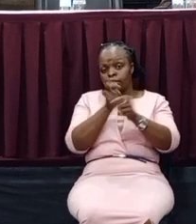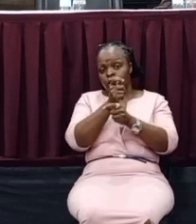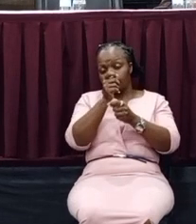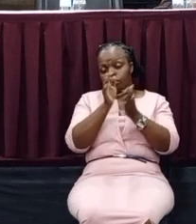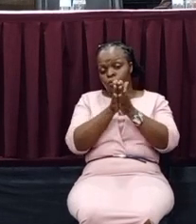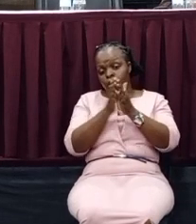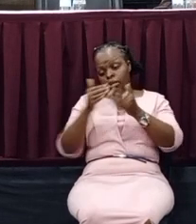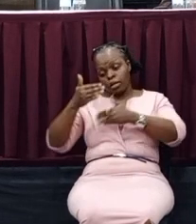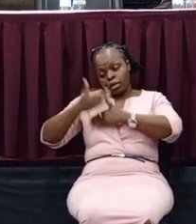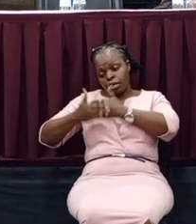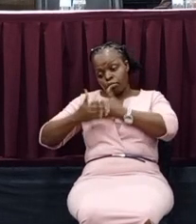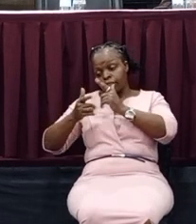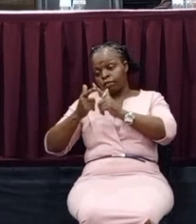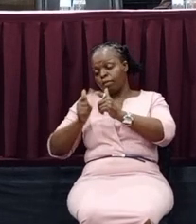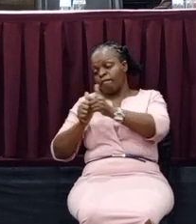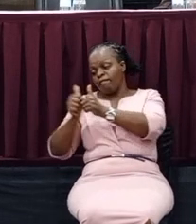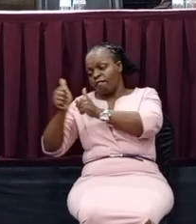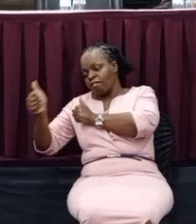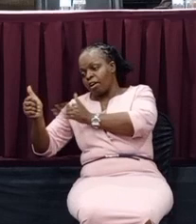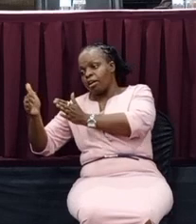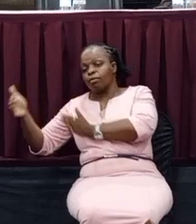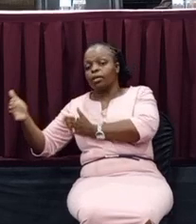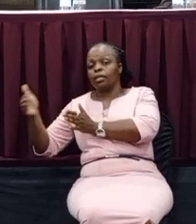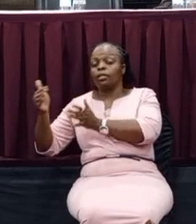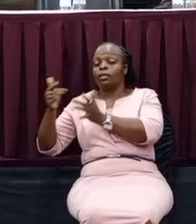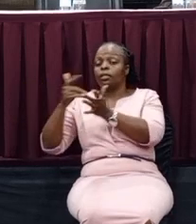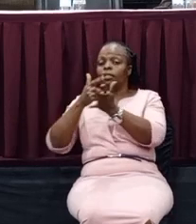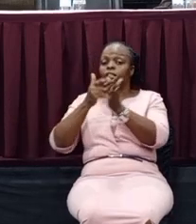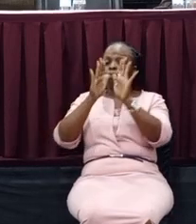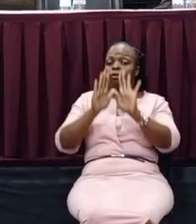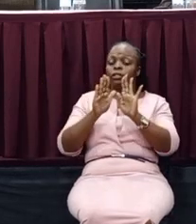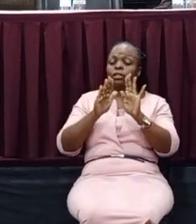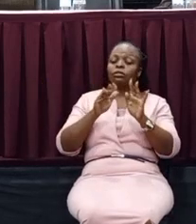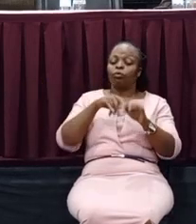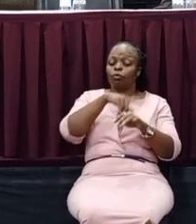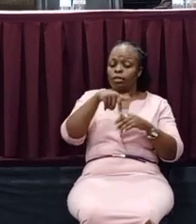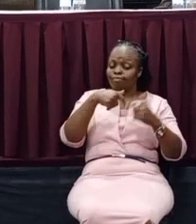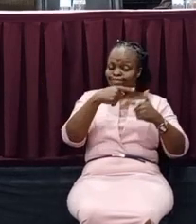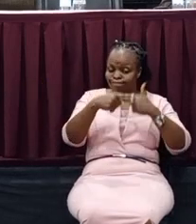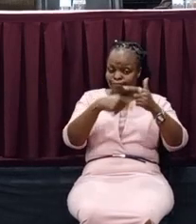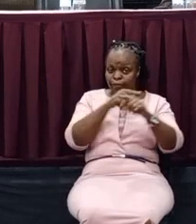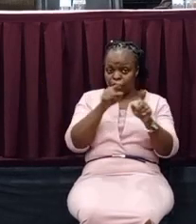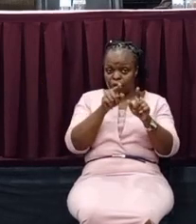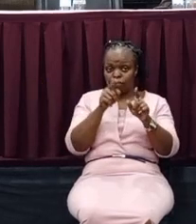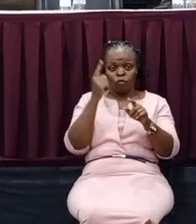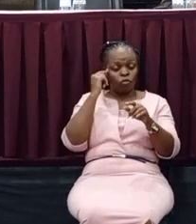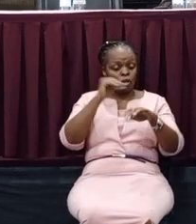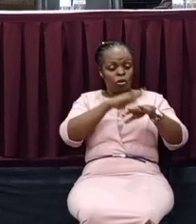from far and wide. It is important we facilitate them. It's for our own good. Let's not look like we are doing